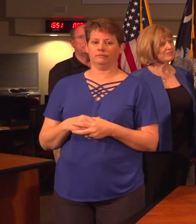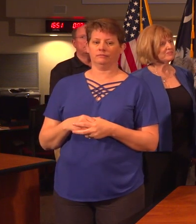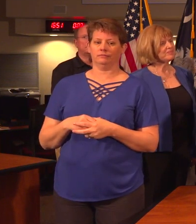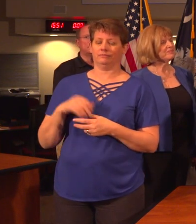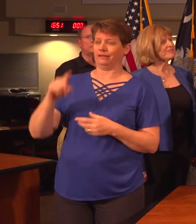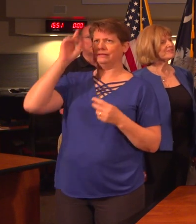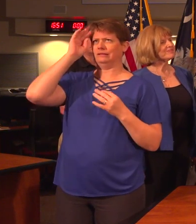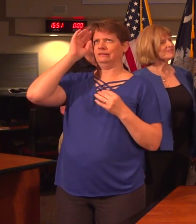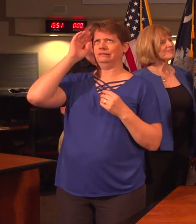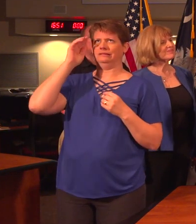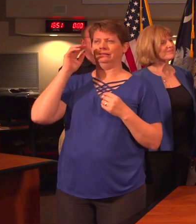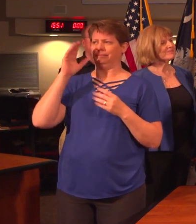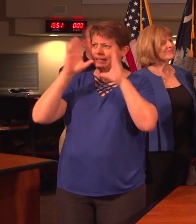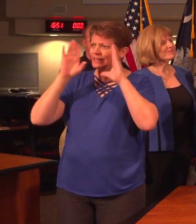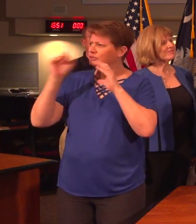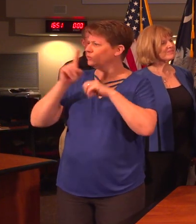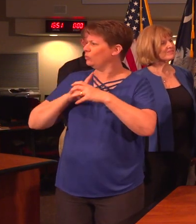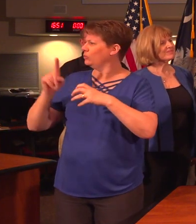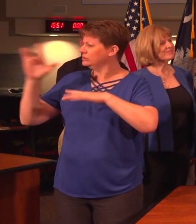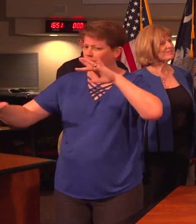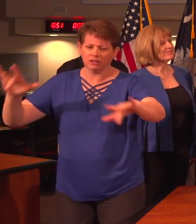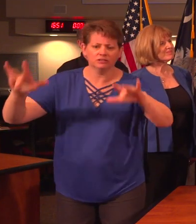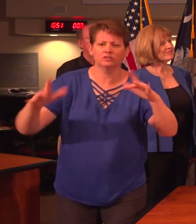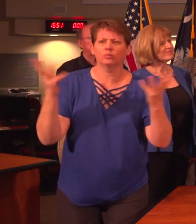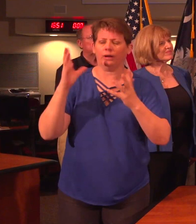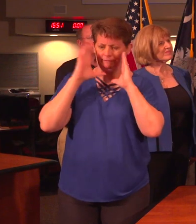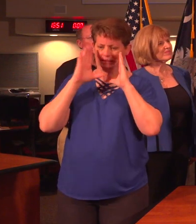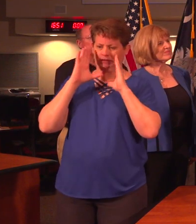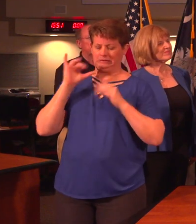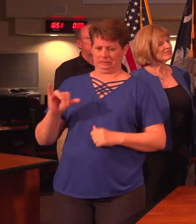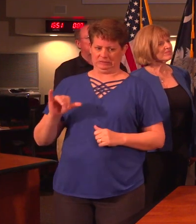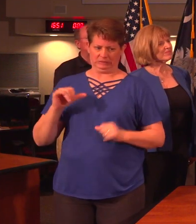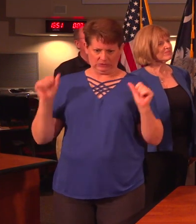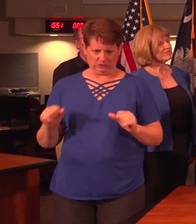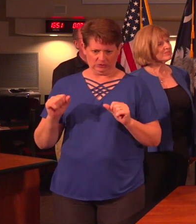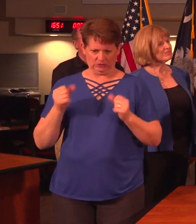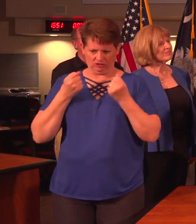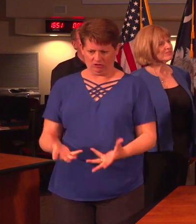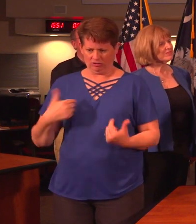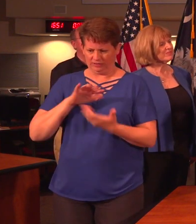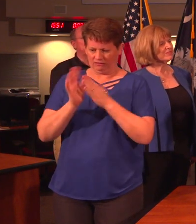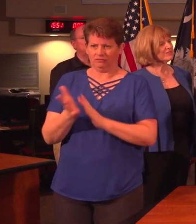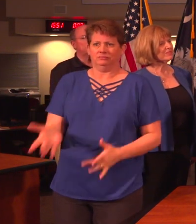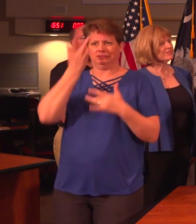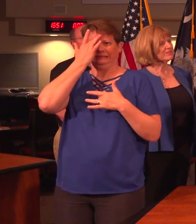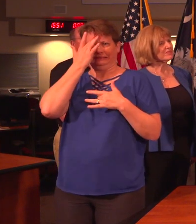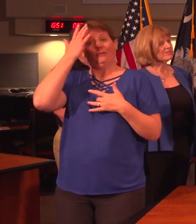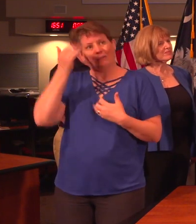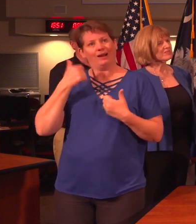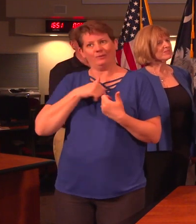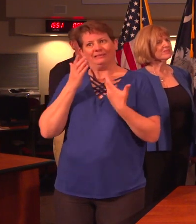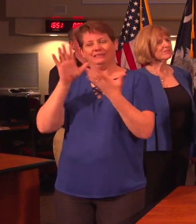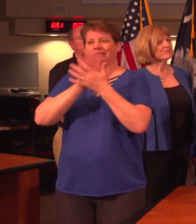you find yourself touching things all day long that could lead to the infection. That's why we have to continuously wash your